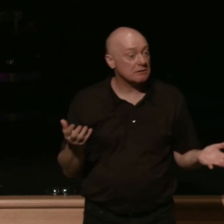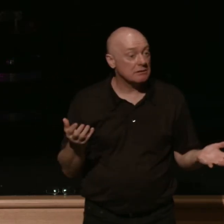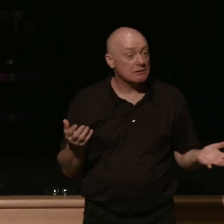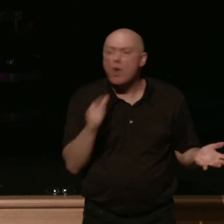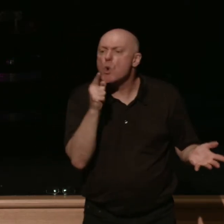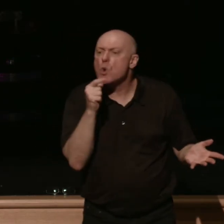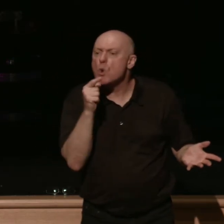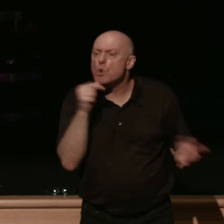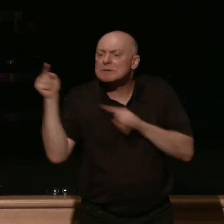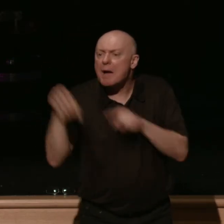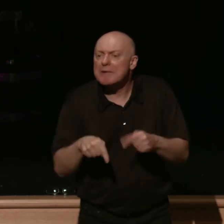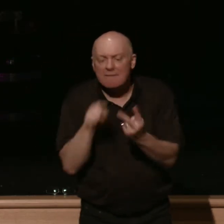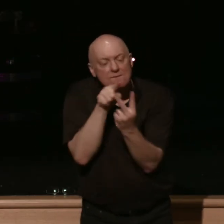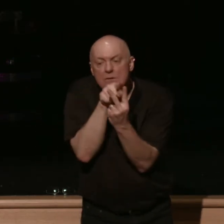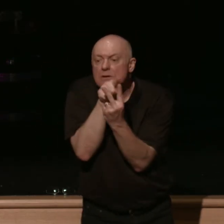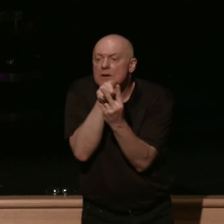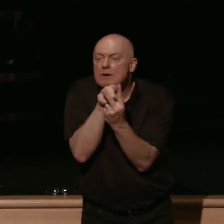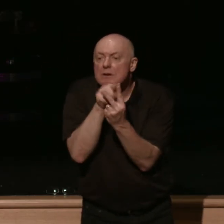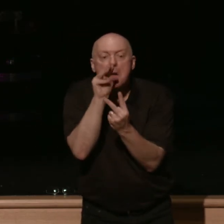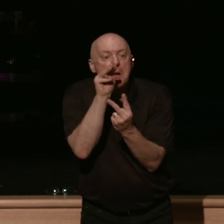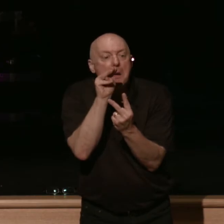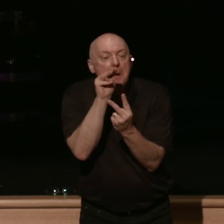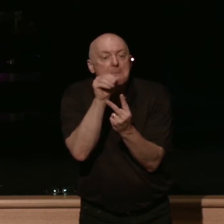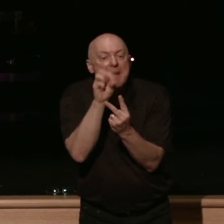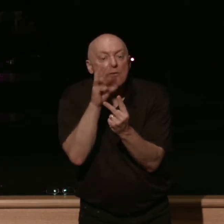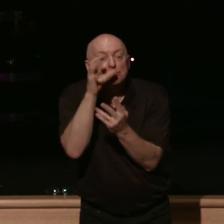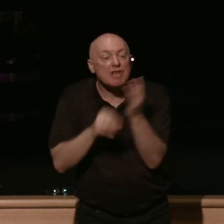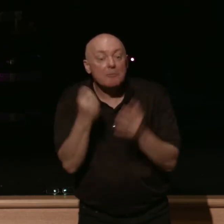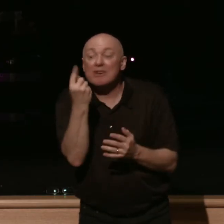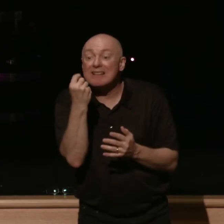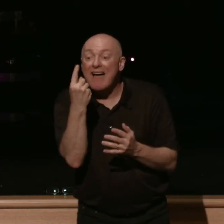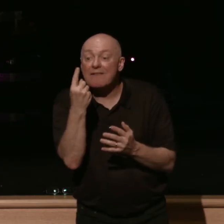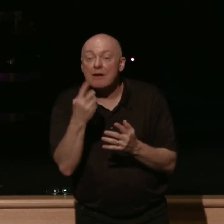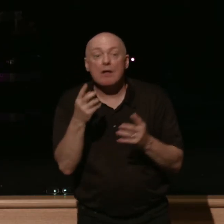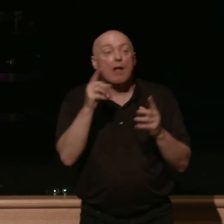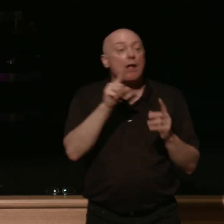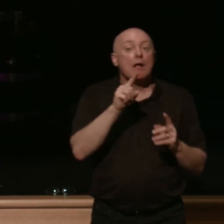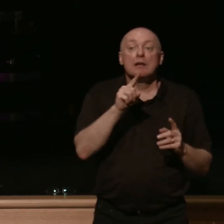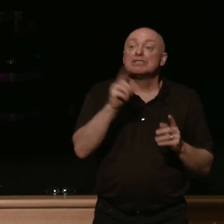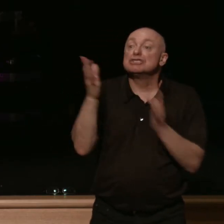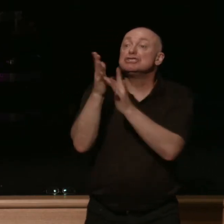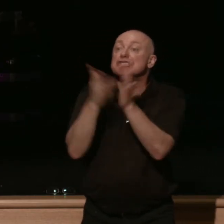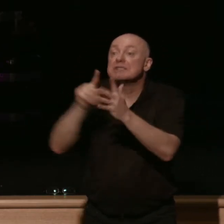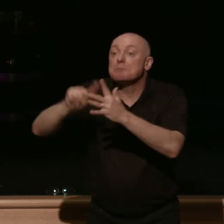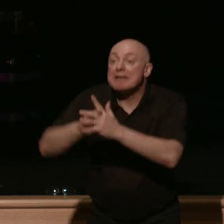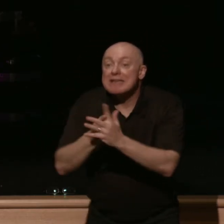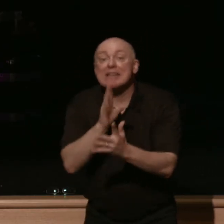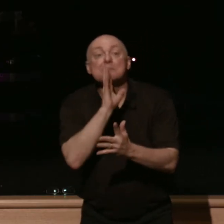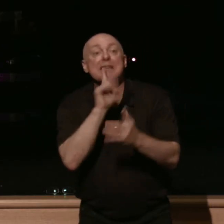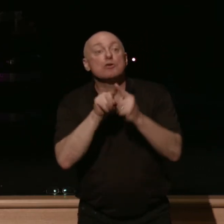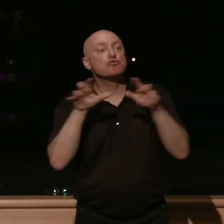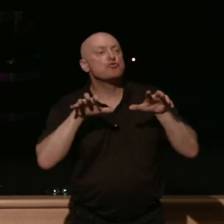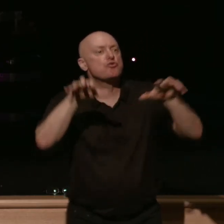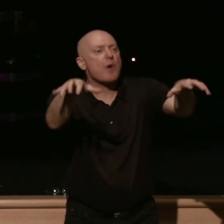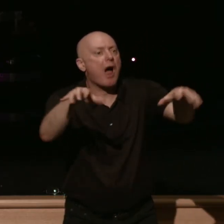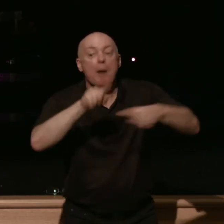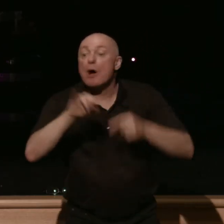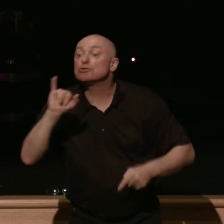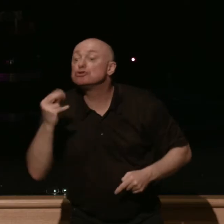is here he is matthews matthew 11 and as they went away jesus began to speak to the crowds concerning john who's that